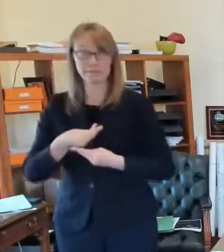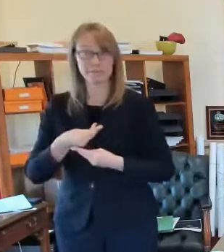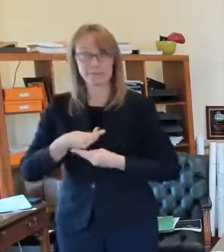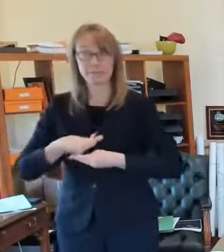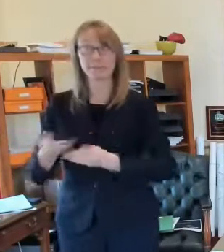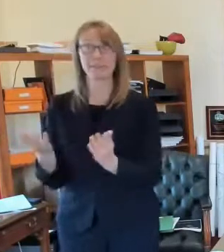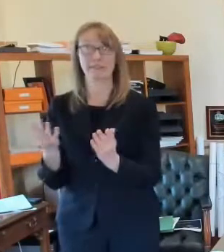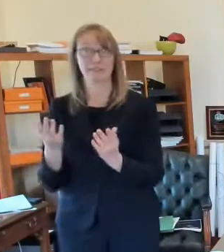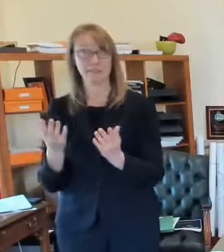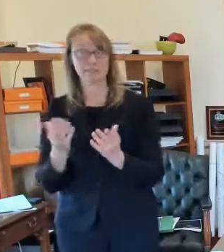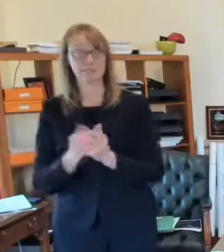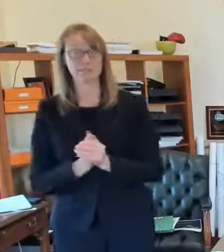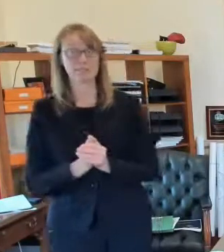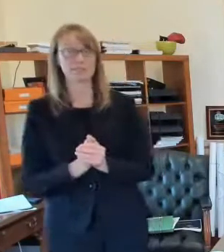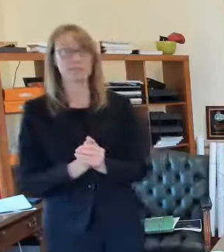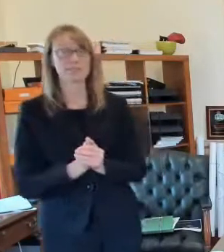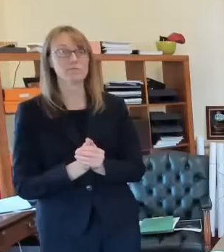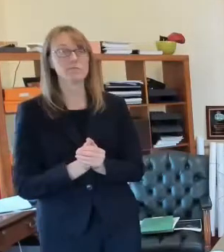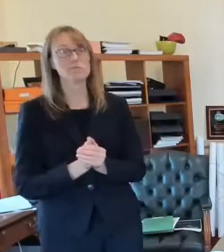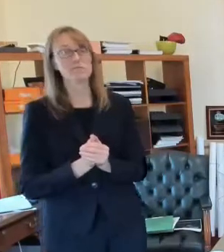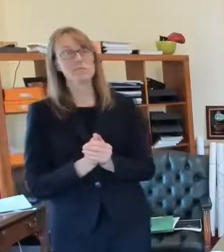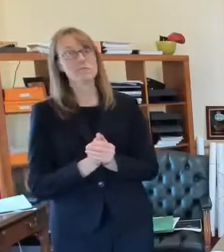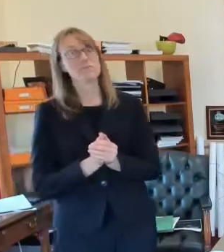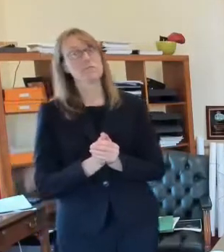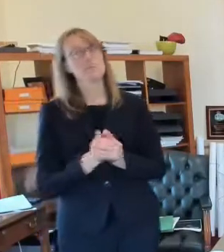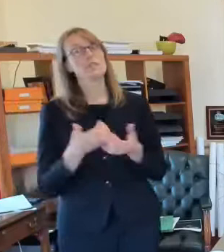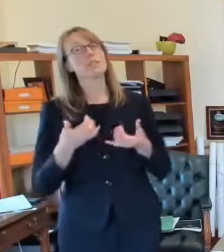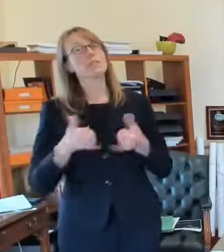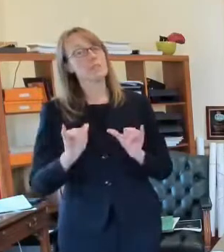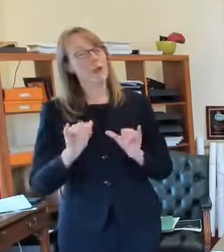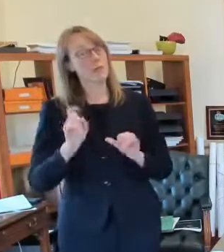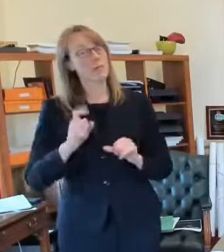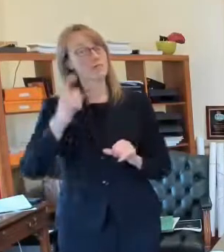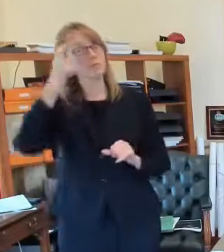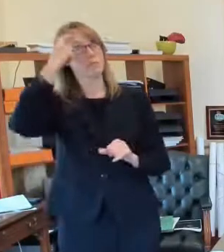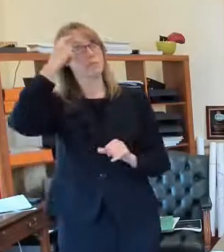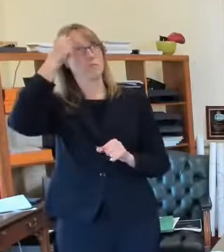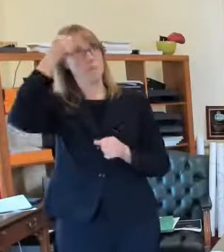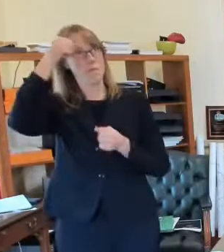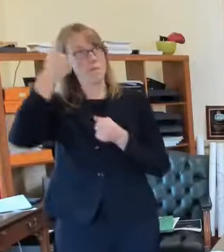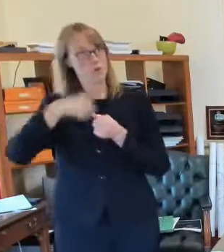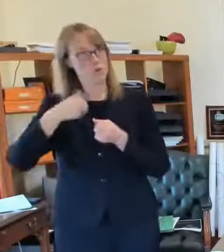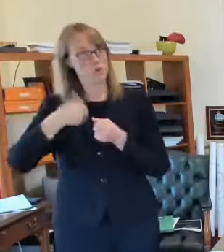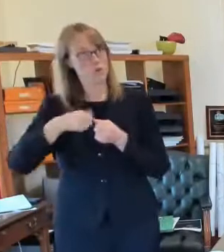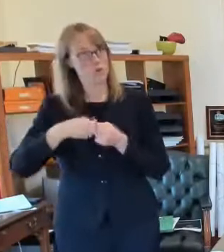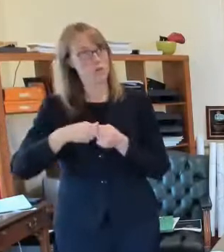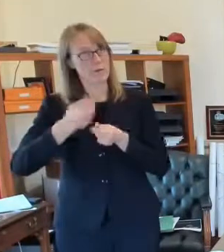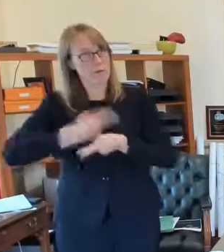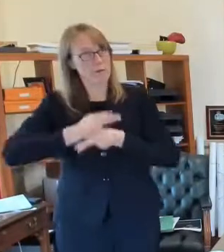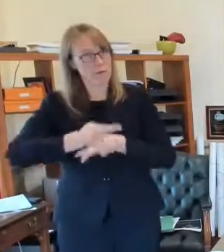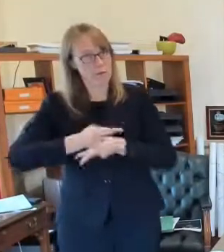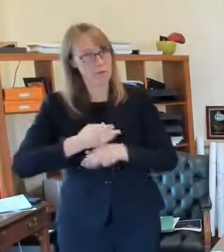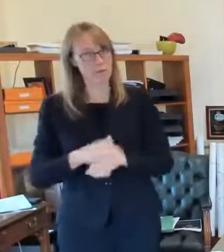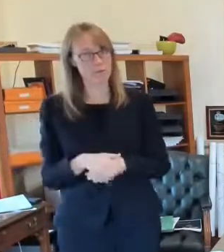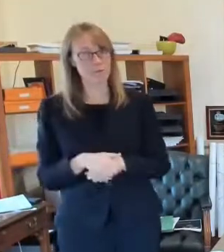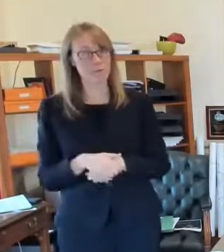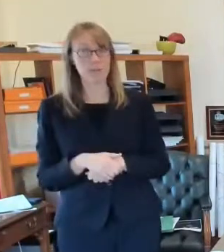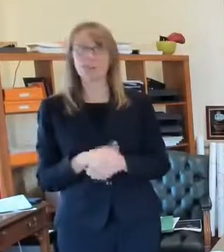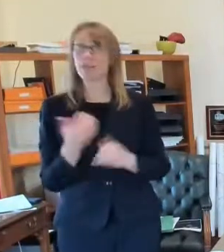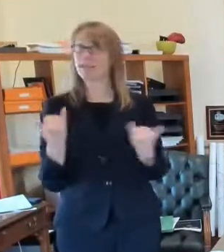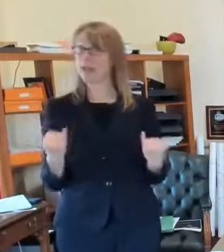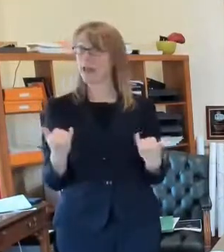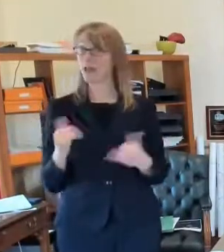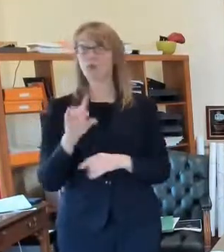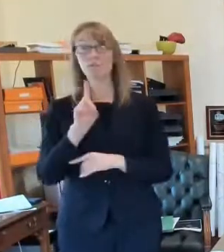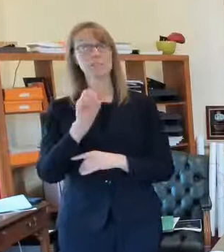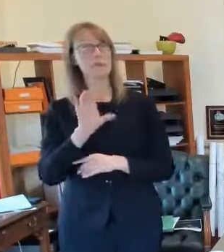but it just has to con you know be front of mind and as here we are on what the 16th of december so in